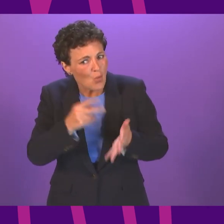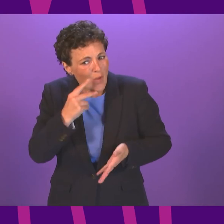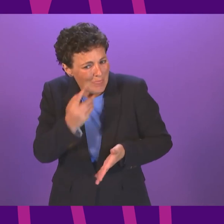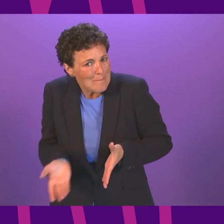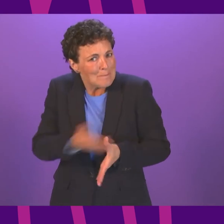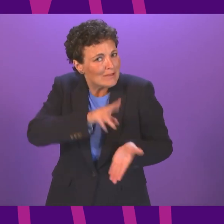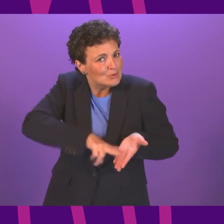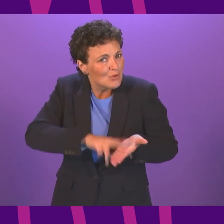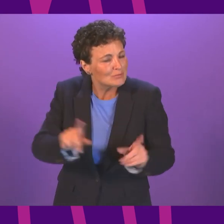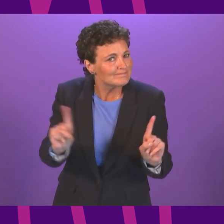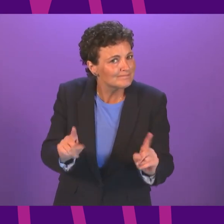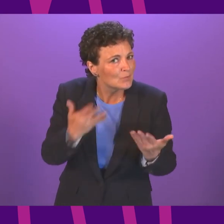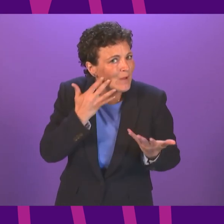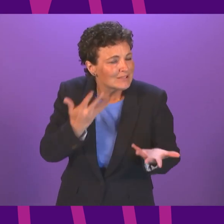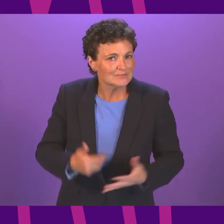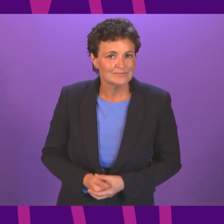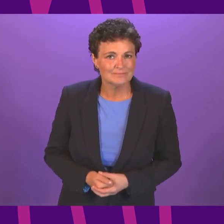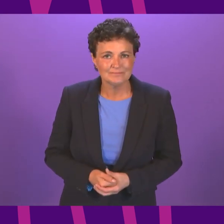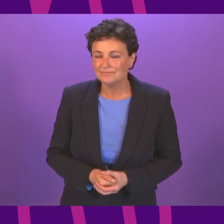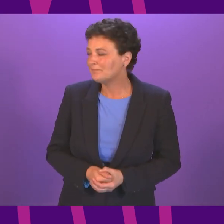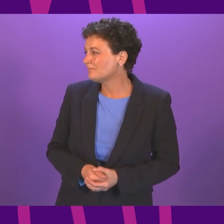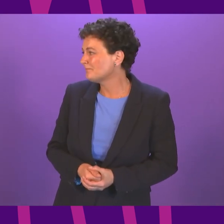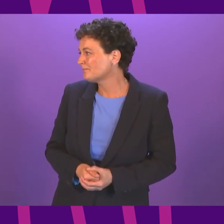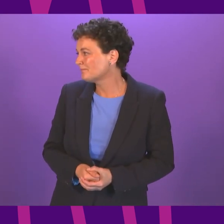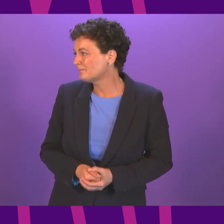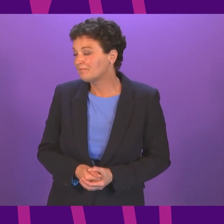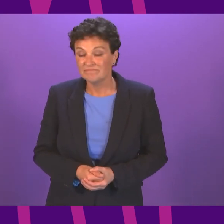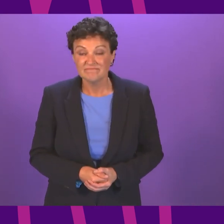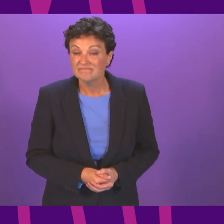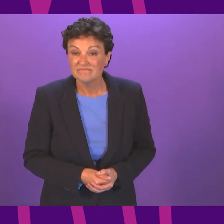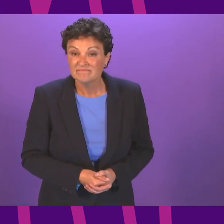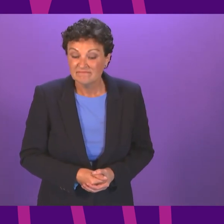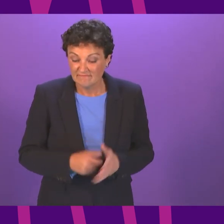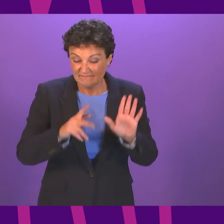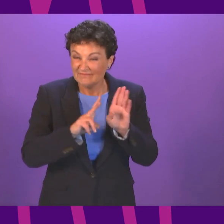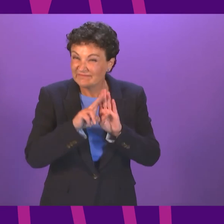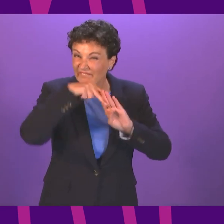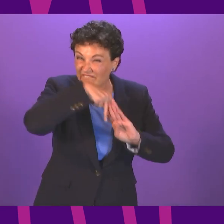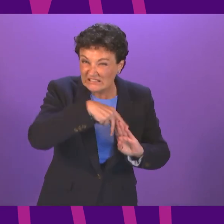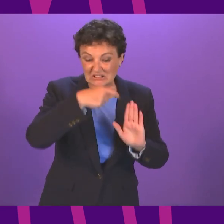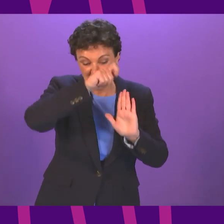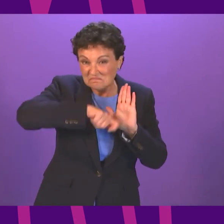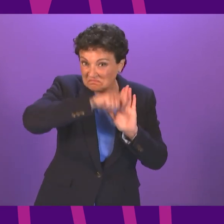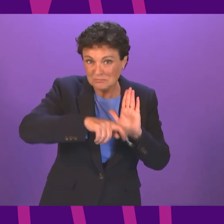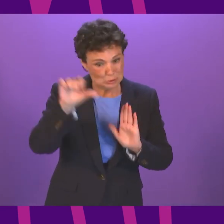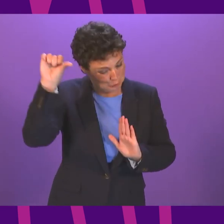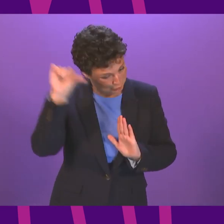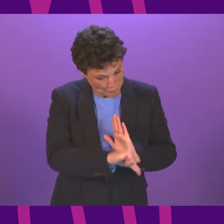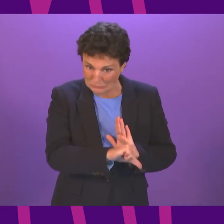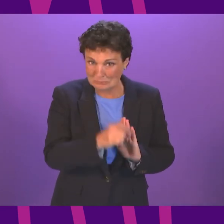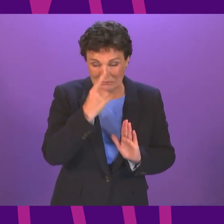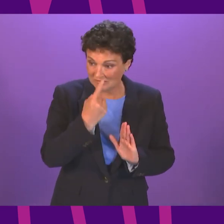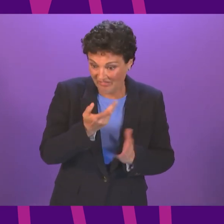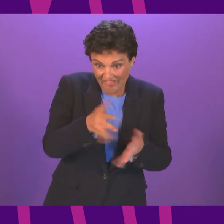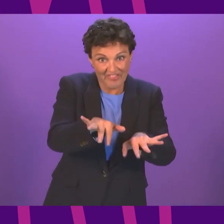resume? First Minister. Podiatry services, indeed like all health services that people have a requirement for, should be available on the NHS.